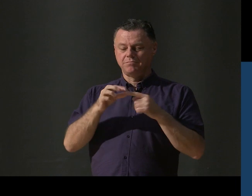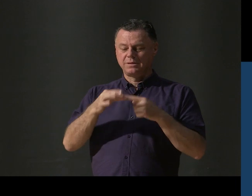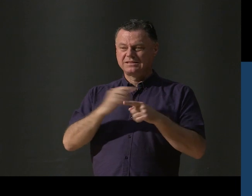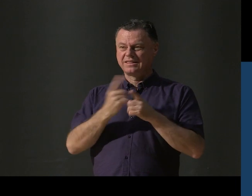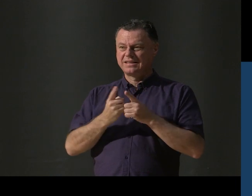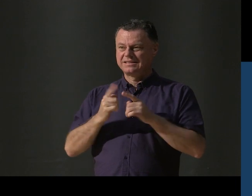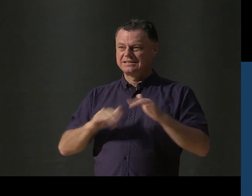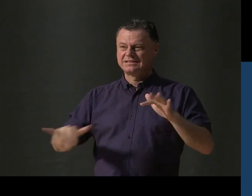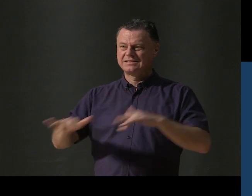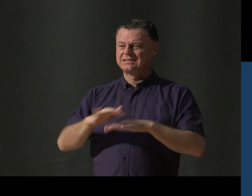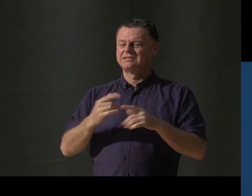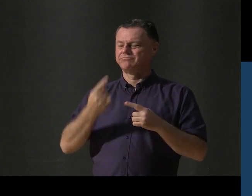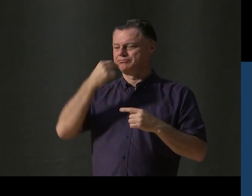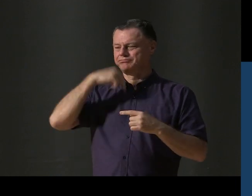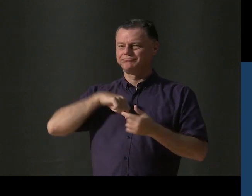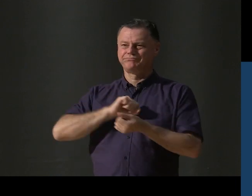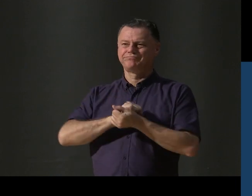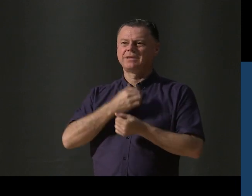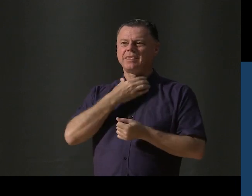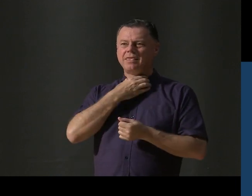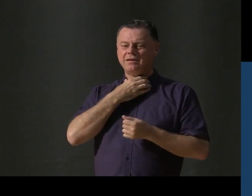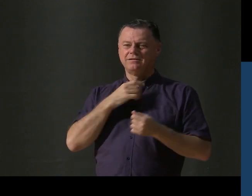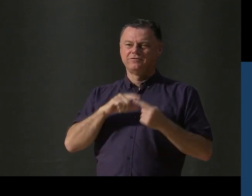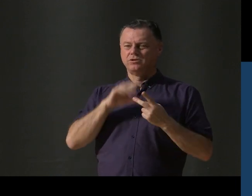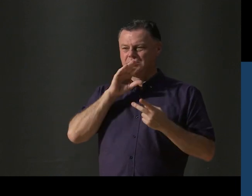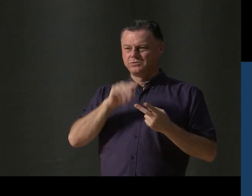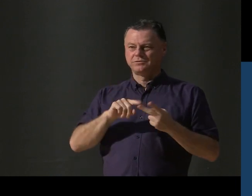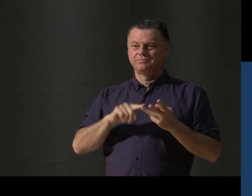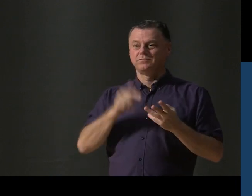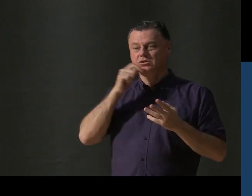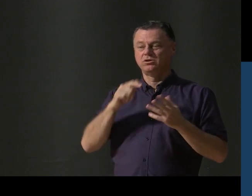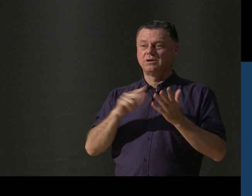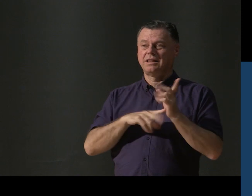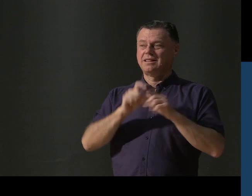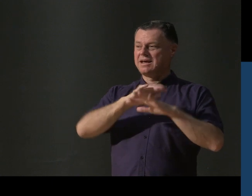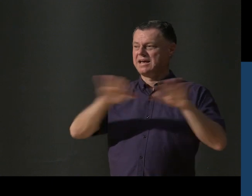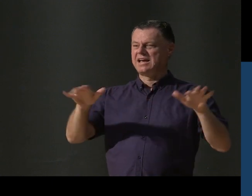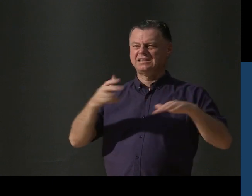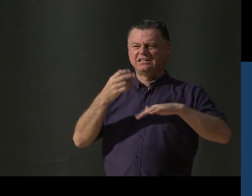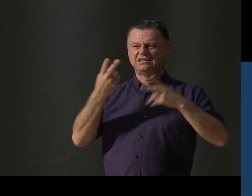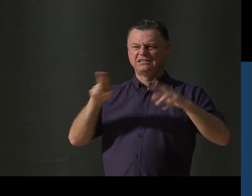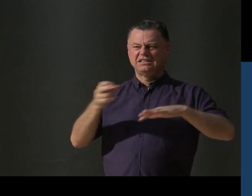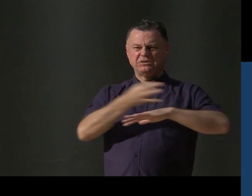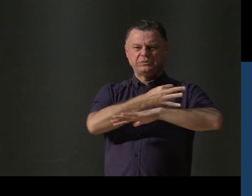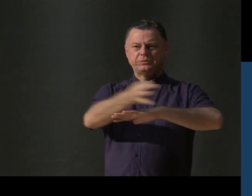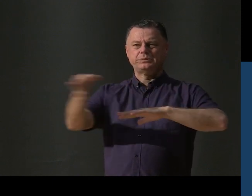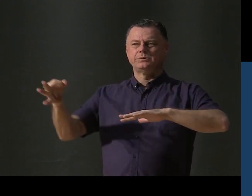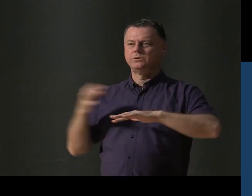Planting native trees can help restore acres of degraded landscape, making sure our wildlife have food and shelter, but